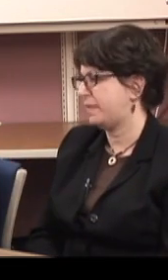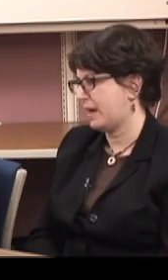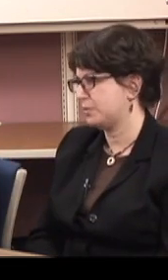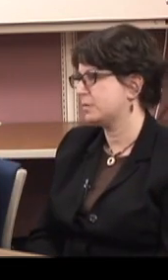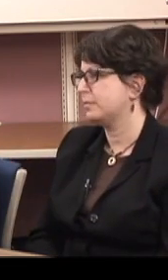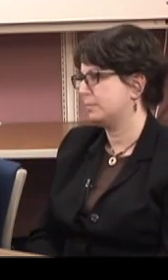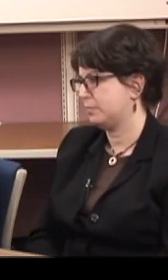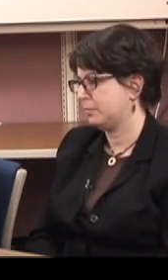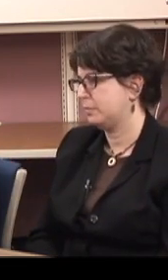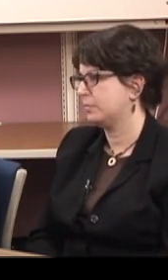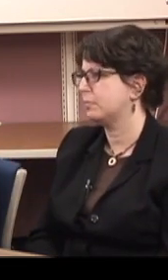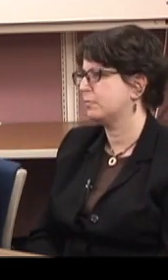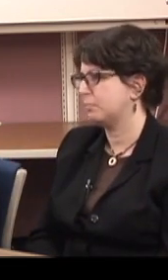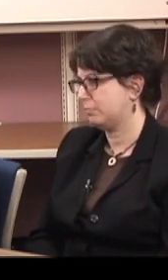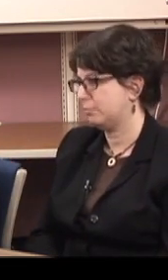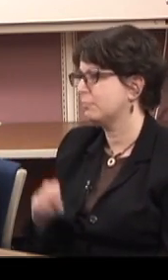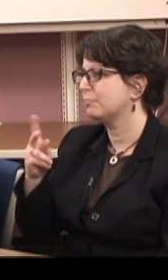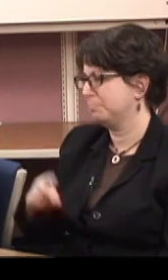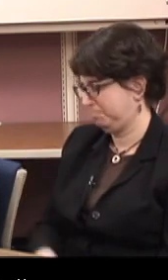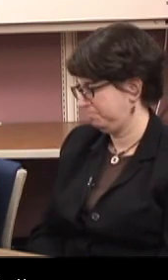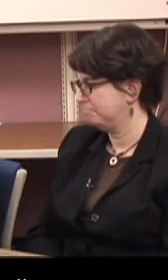They rent the house. Okay.